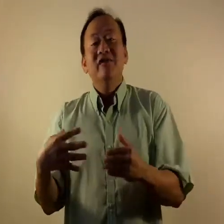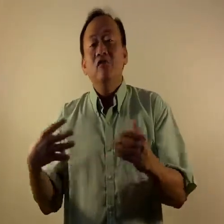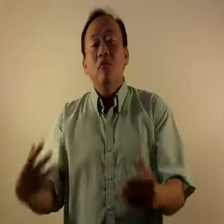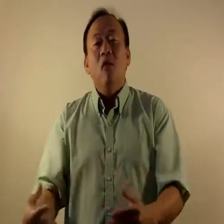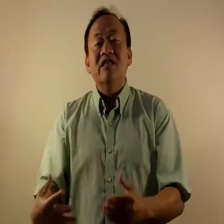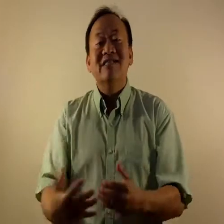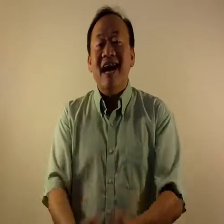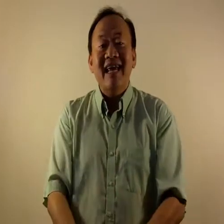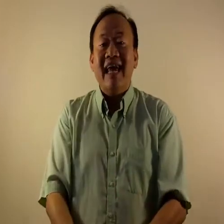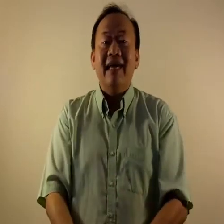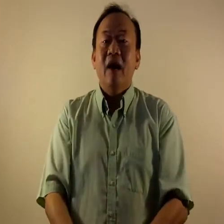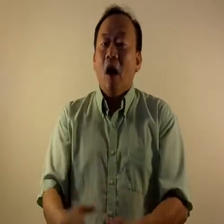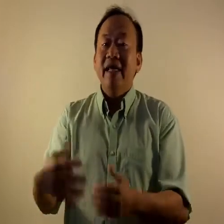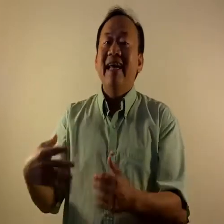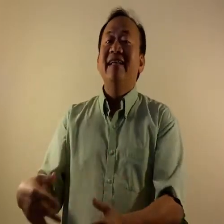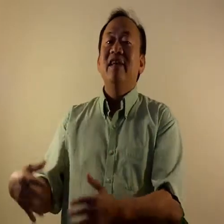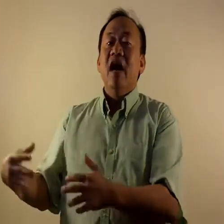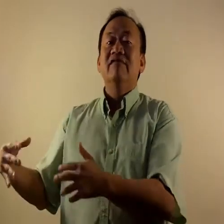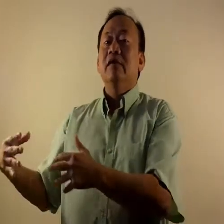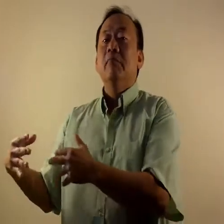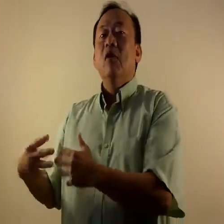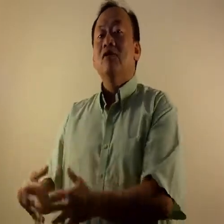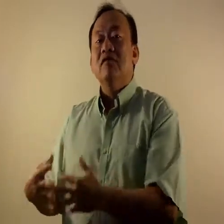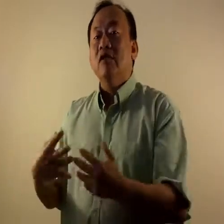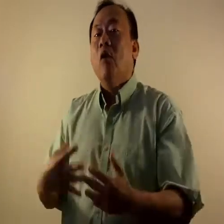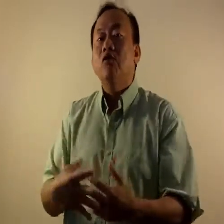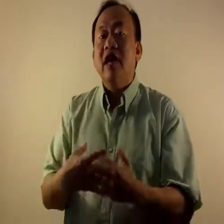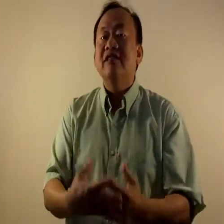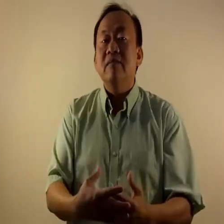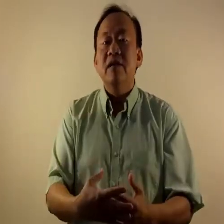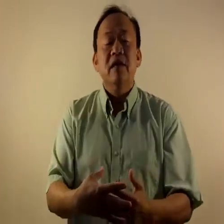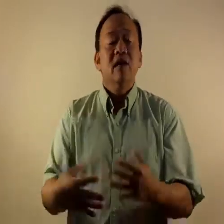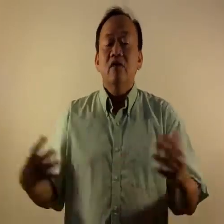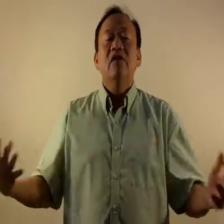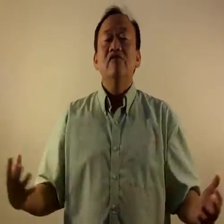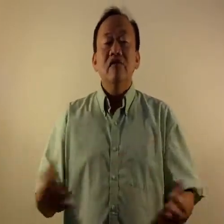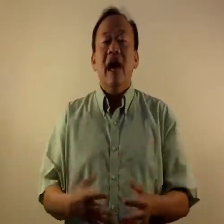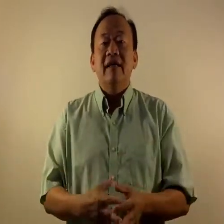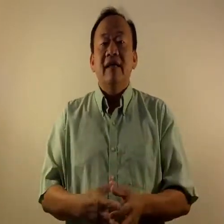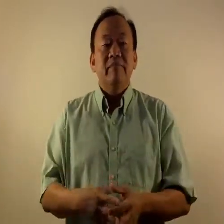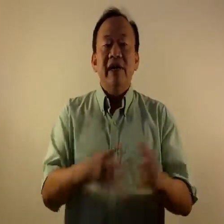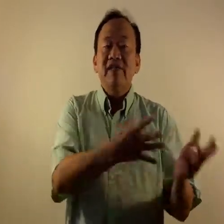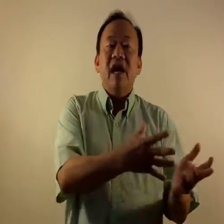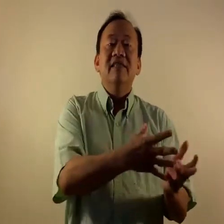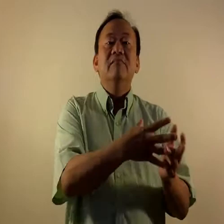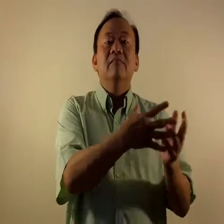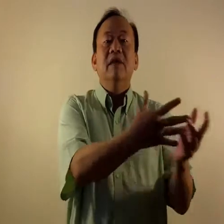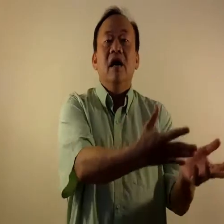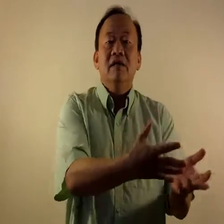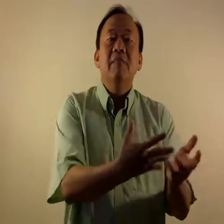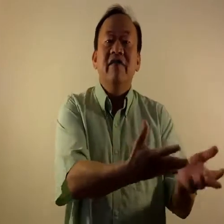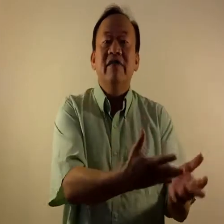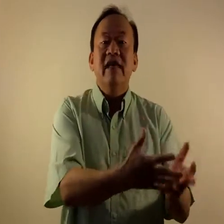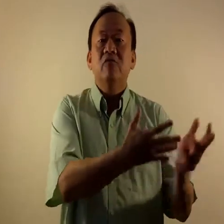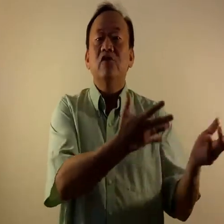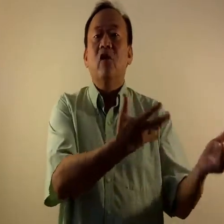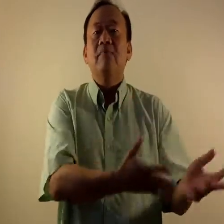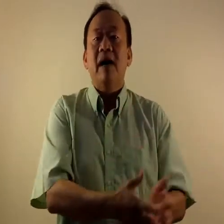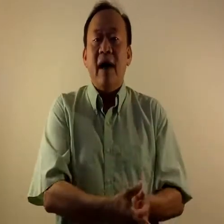to do more studying on each of the books of the Old Testament, you can do that based on the method that was taught by